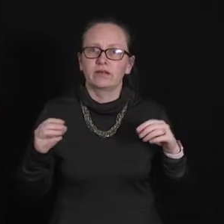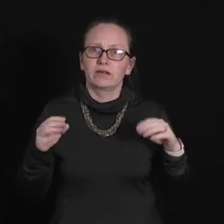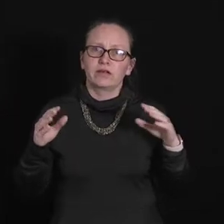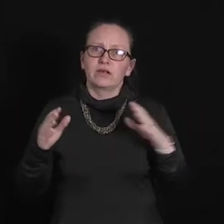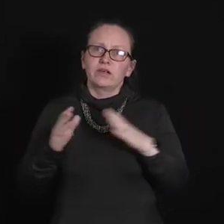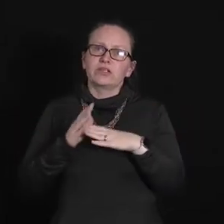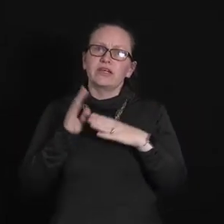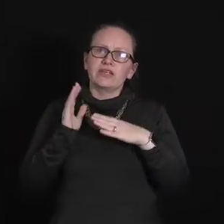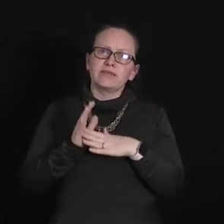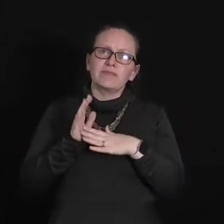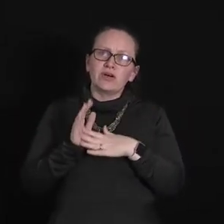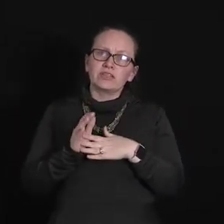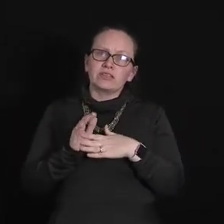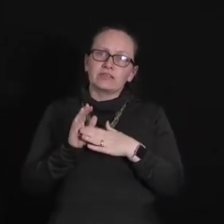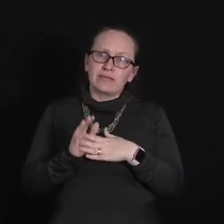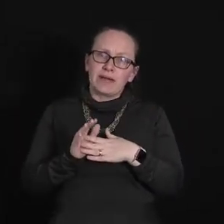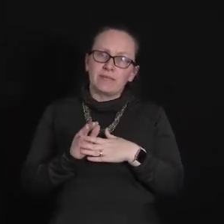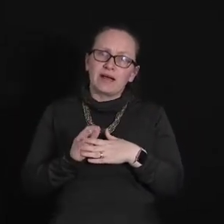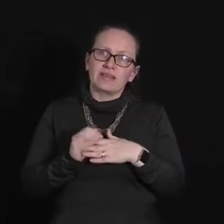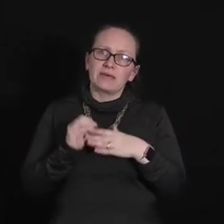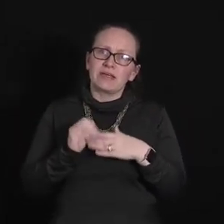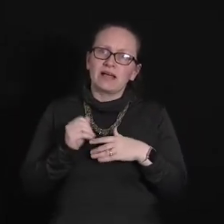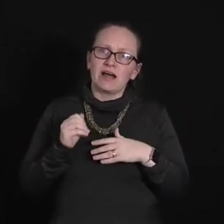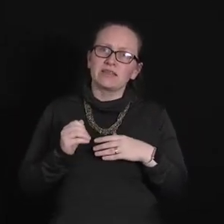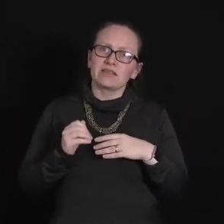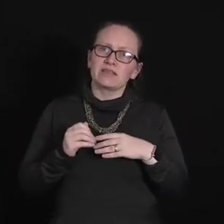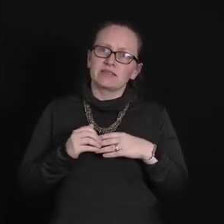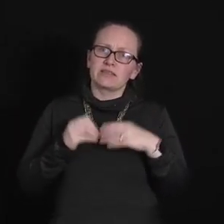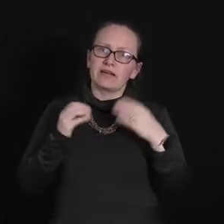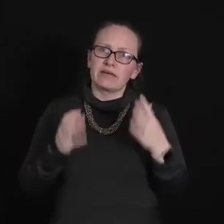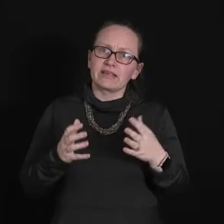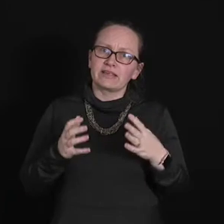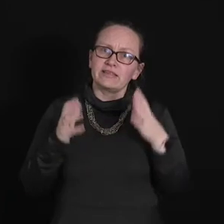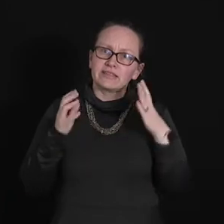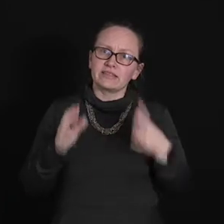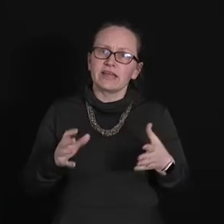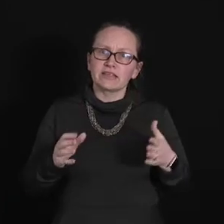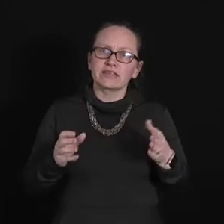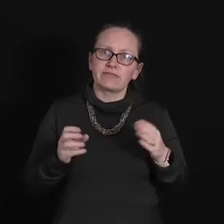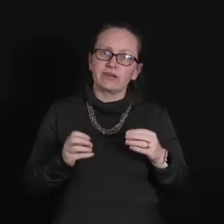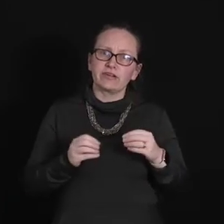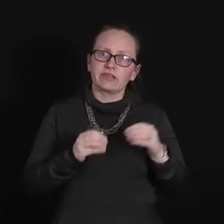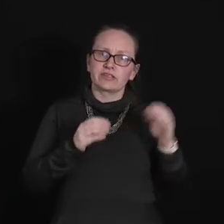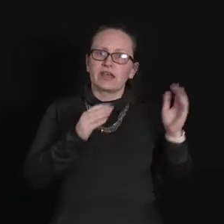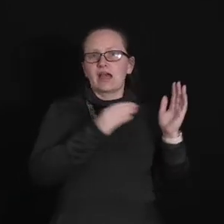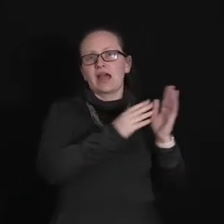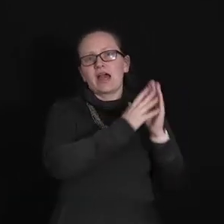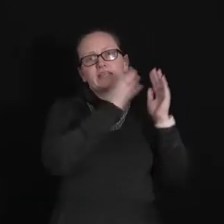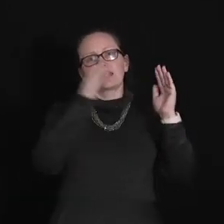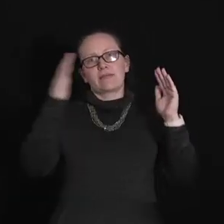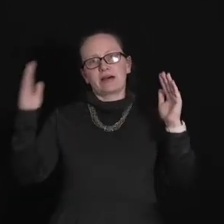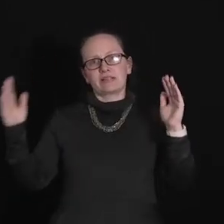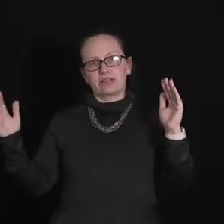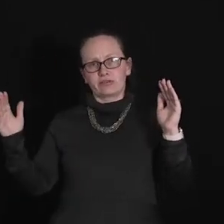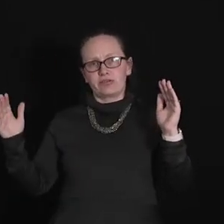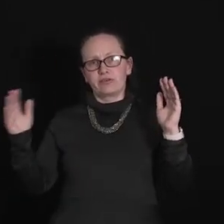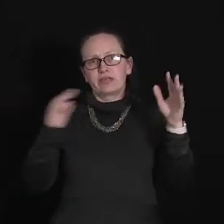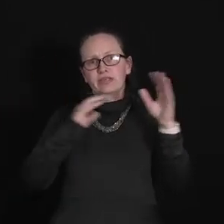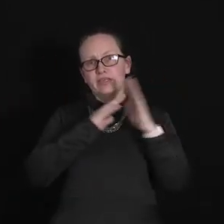So it's important to remember that we can't directly detect the photons as they're passing through the